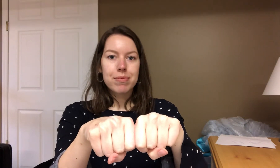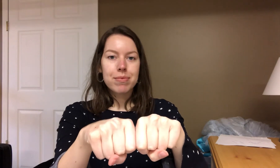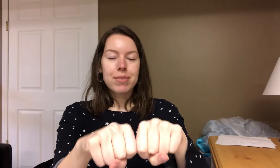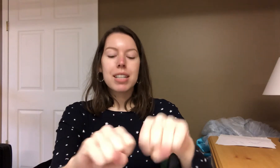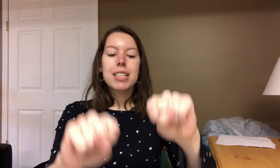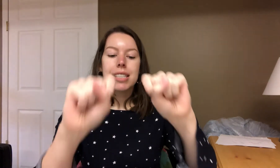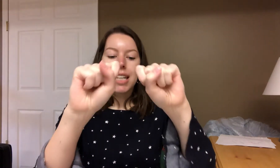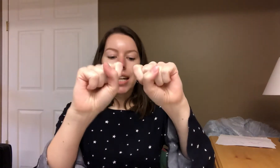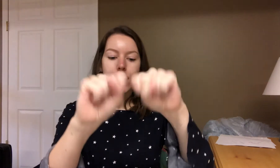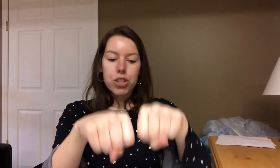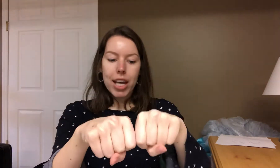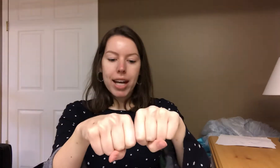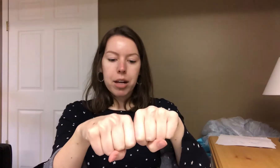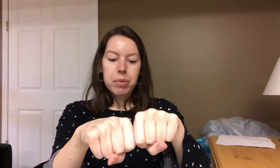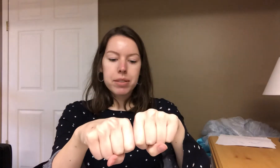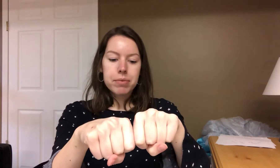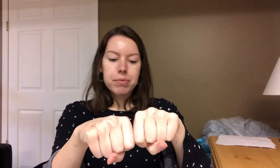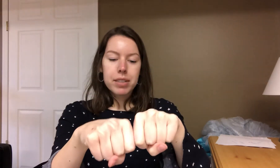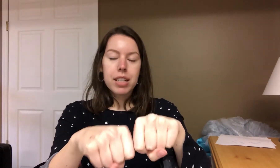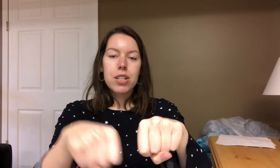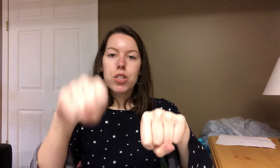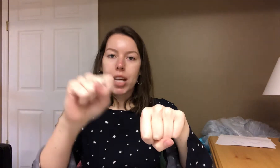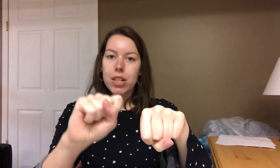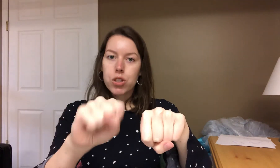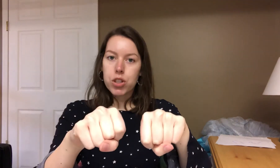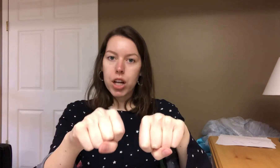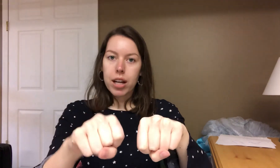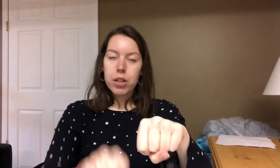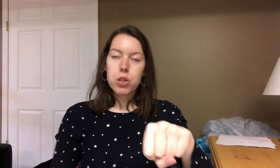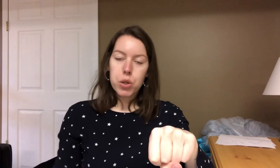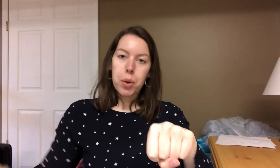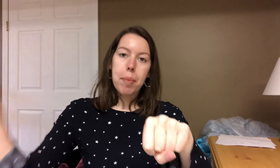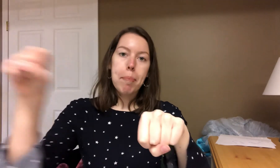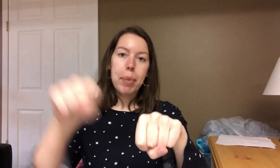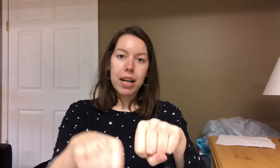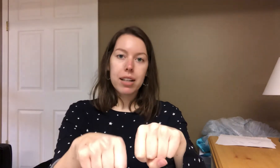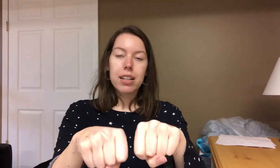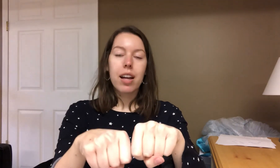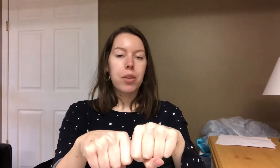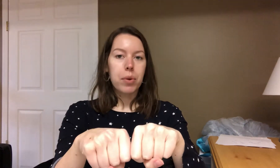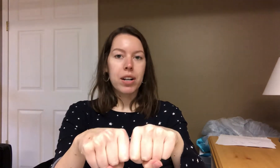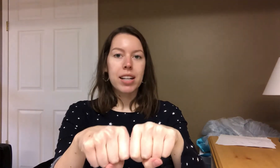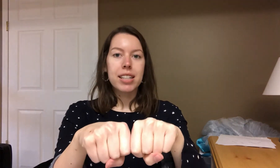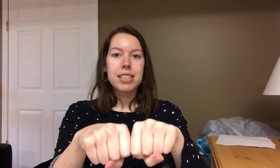Say jam. Change juh to puh and the word is.